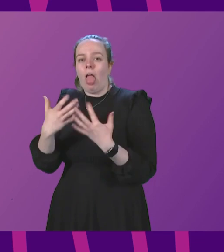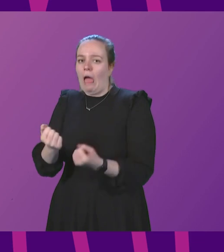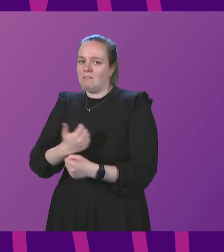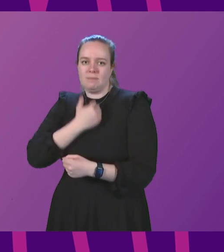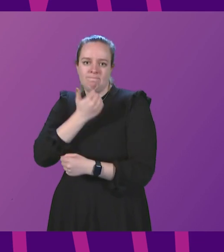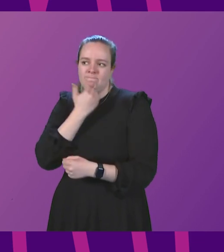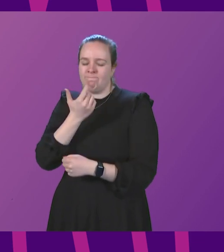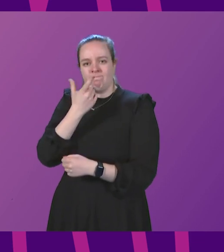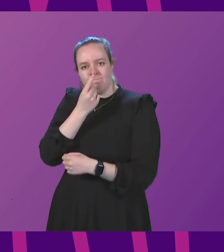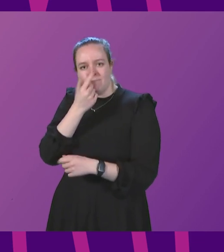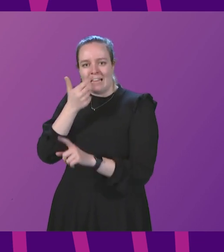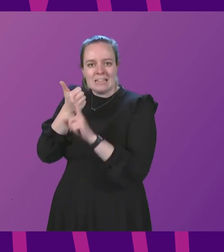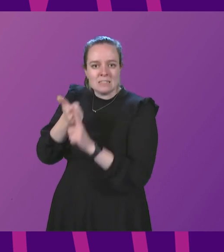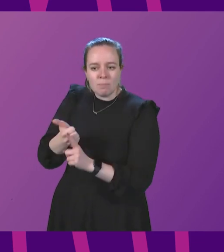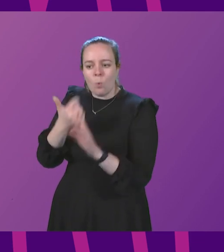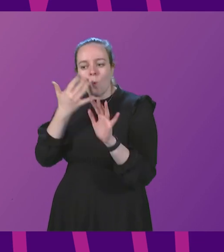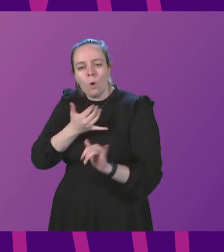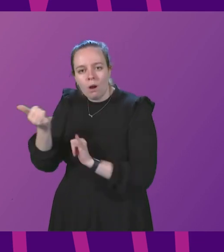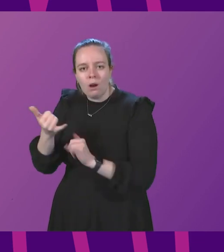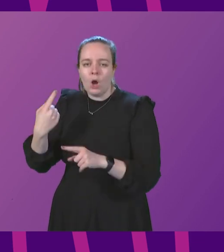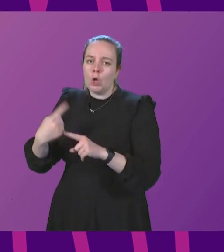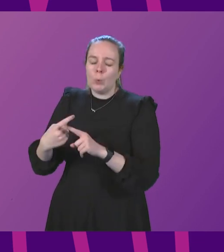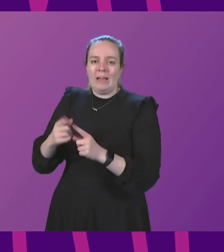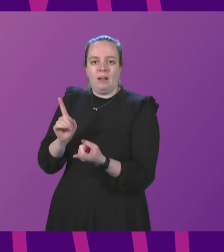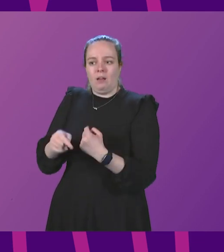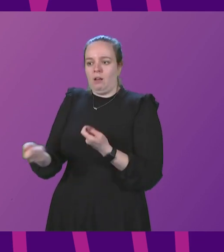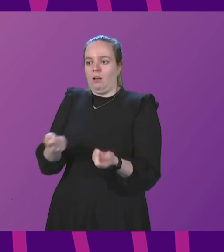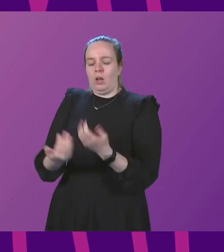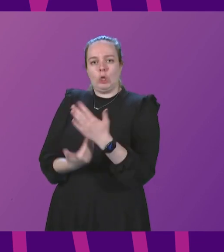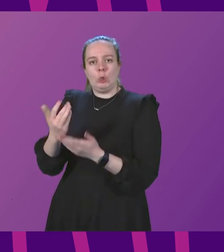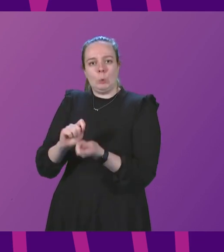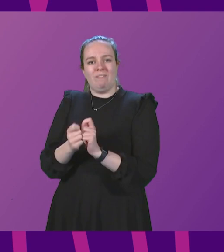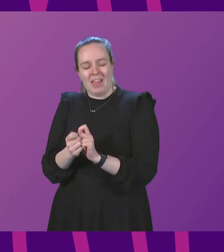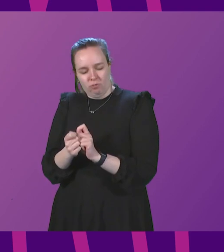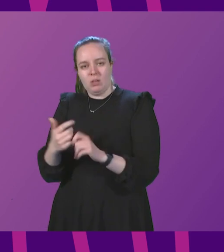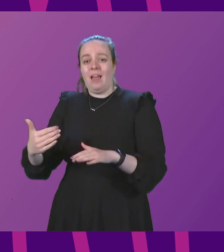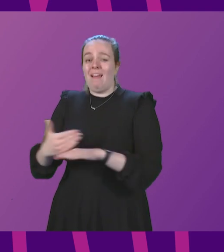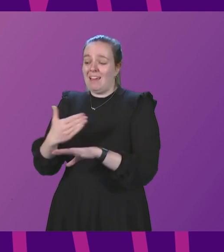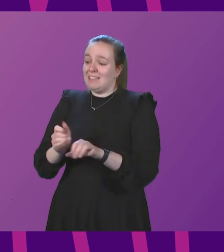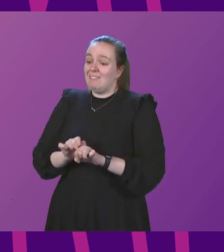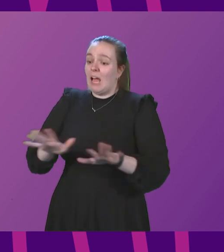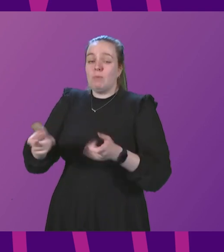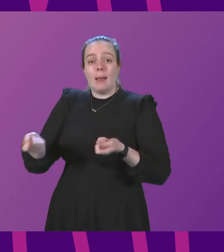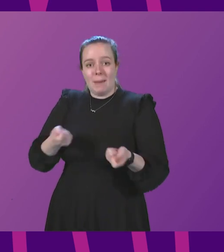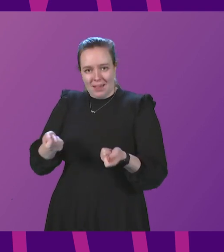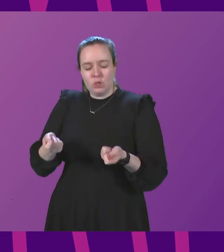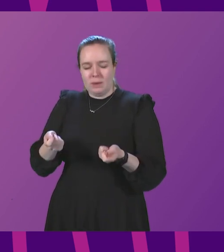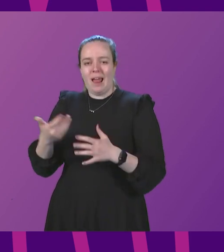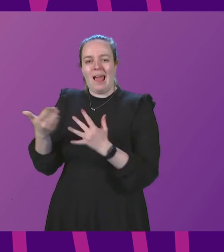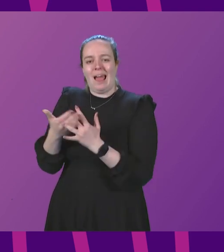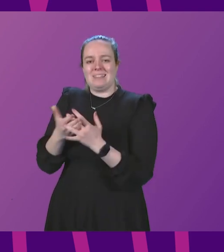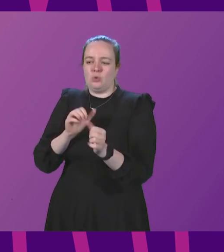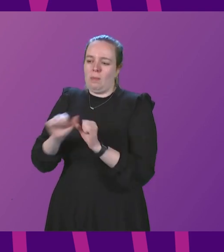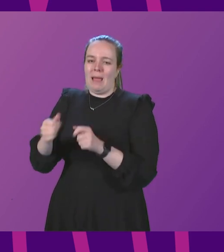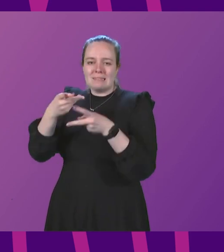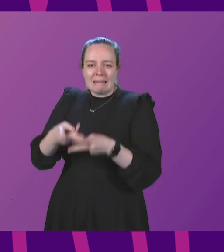capacity to support surveillance, rapid response to the emergence of new variants, effective outbreak management and access to the best care